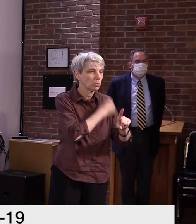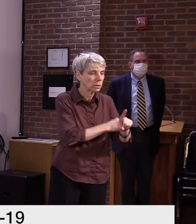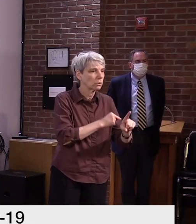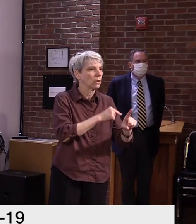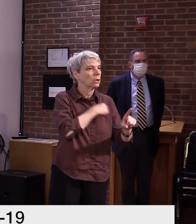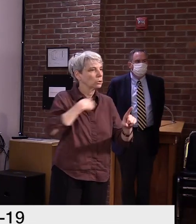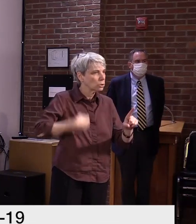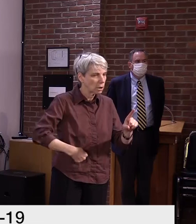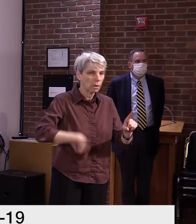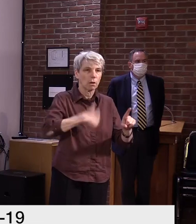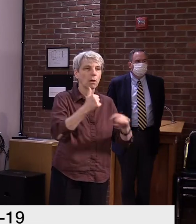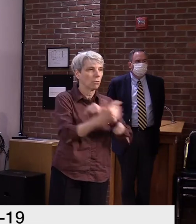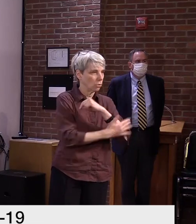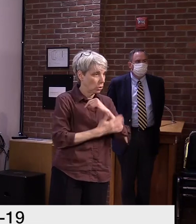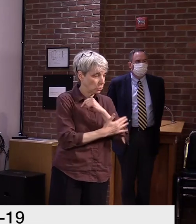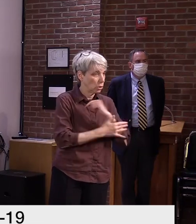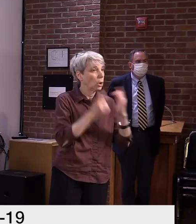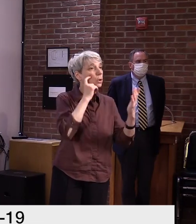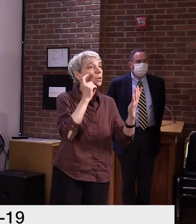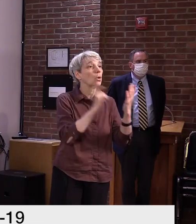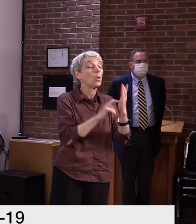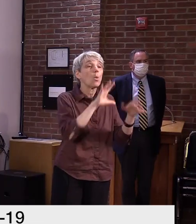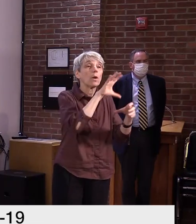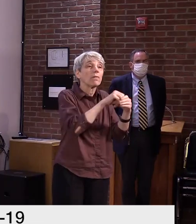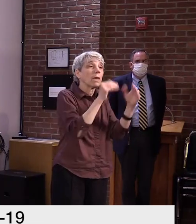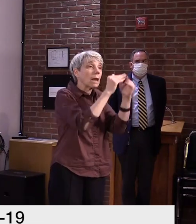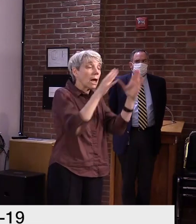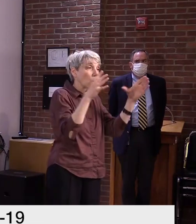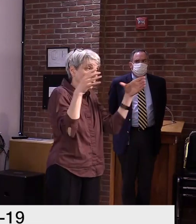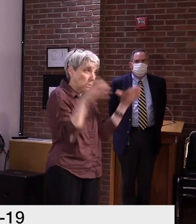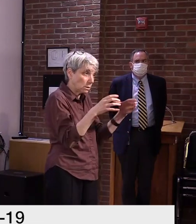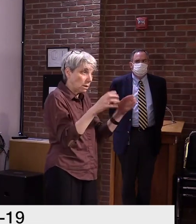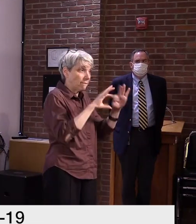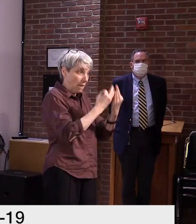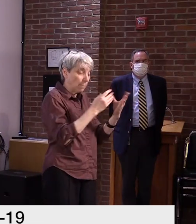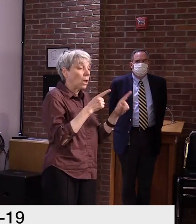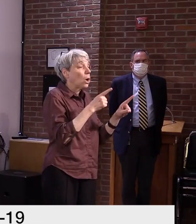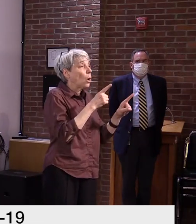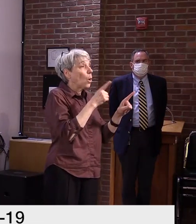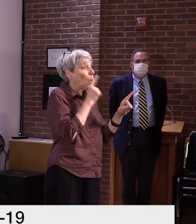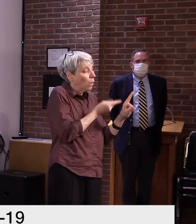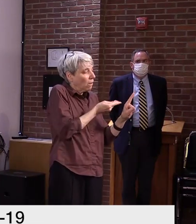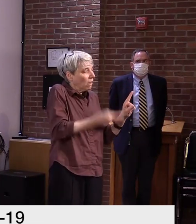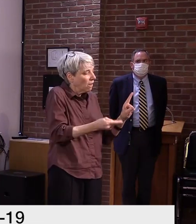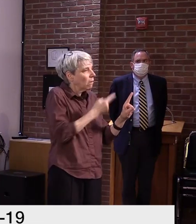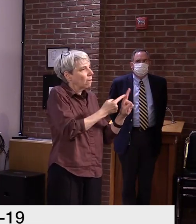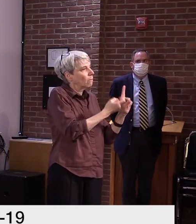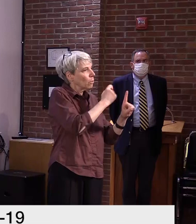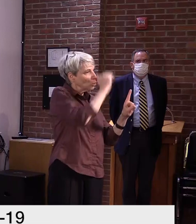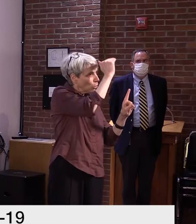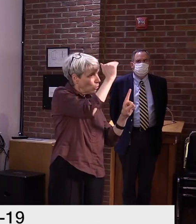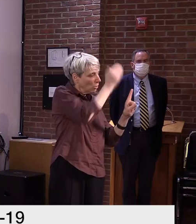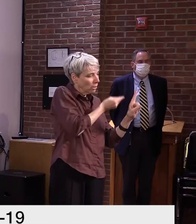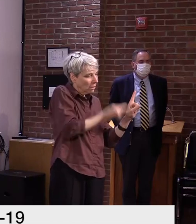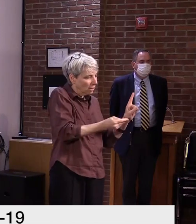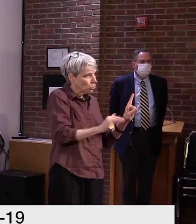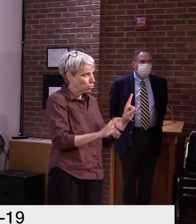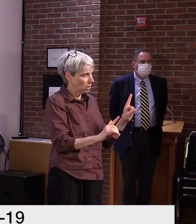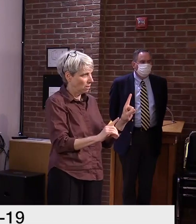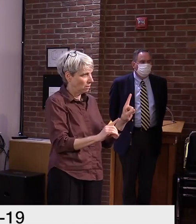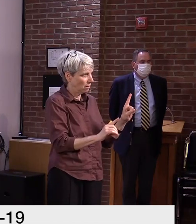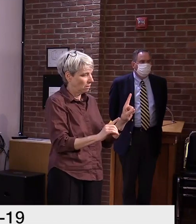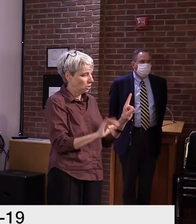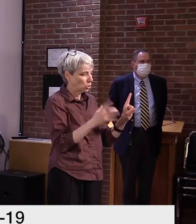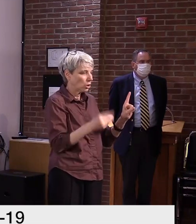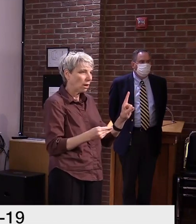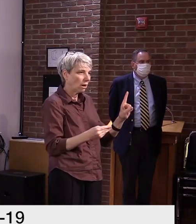transmission of COVID within families was from adults to children. Very infrequently were there cases of children